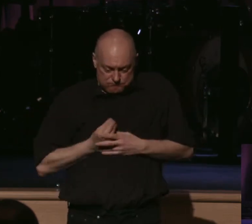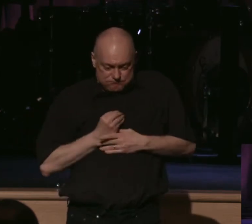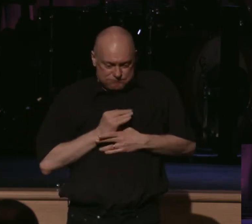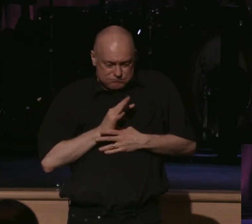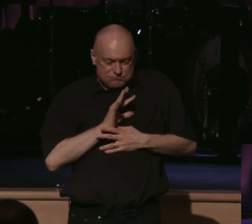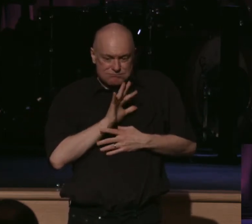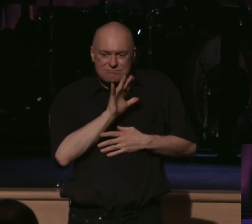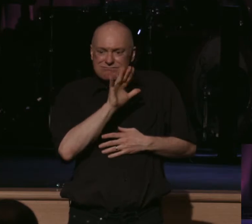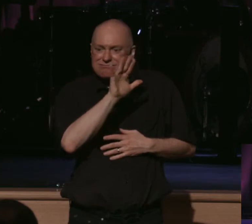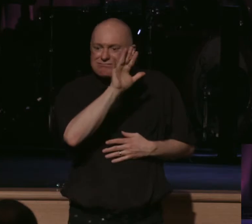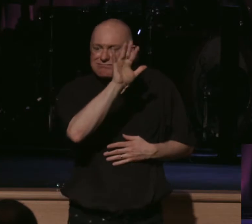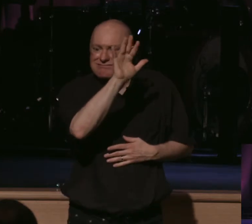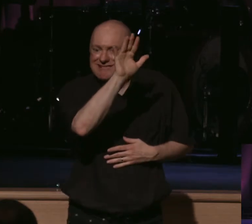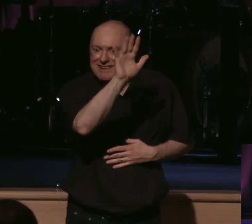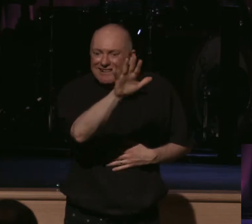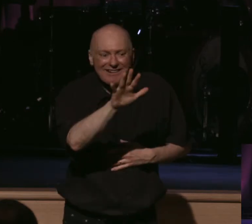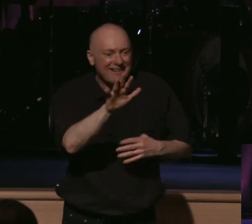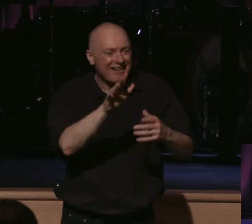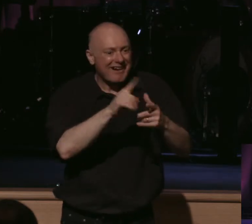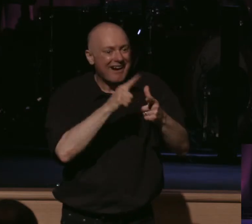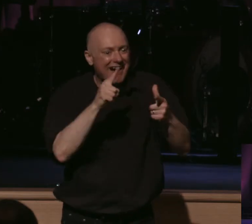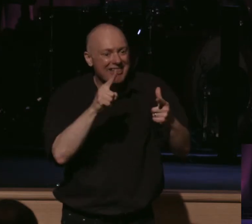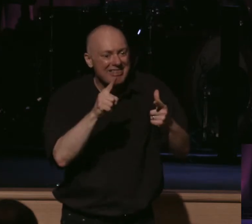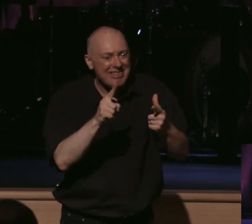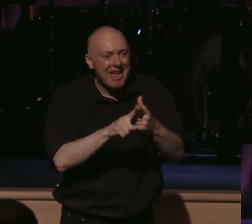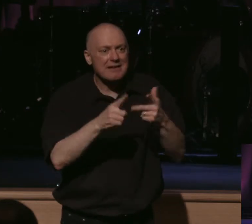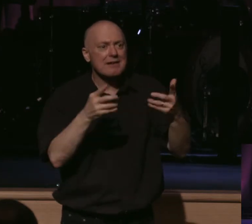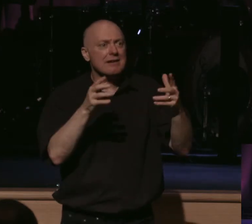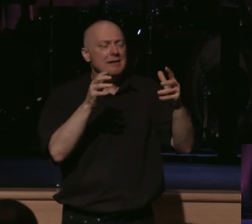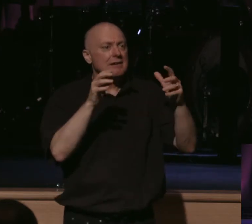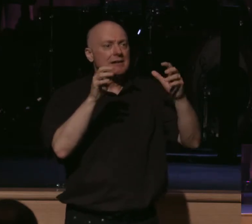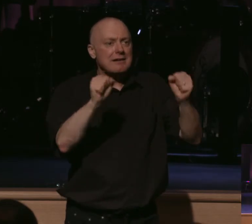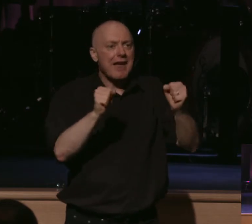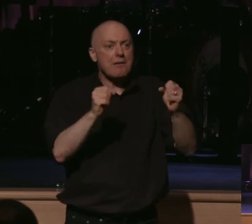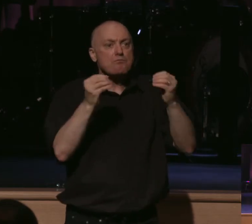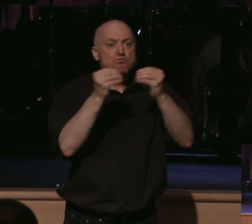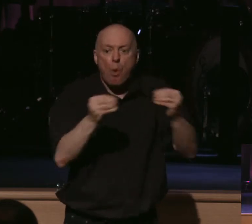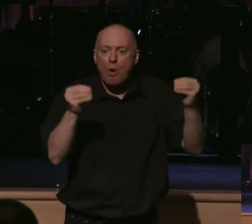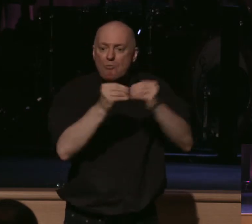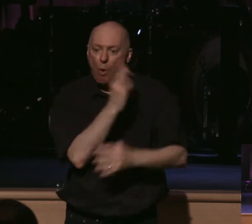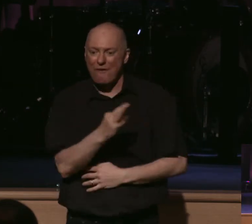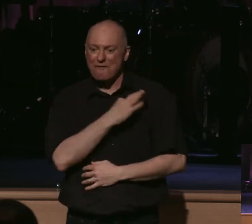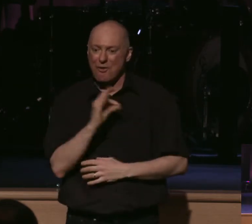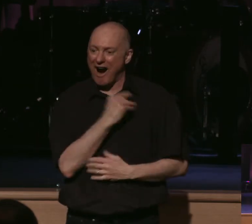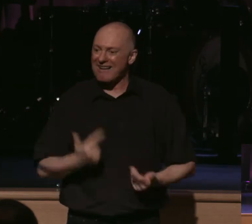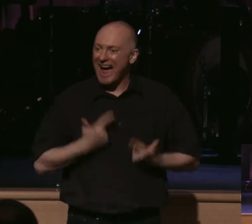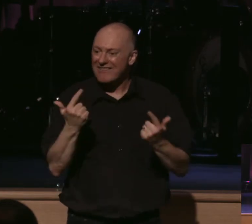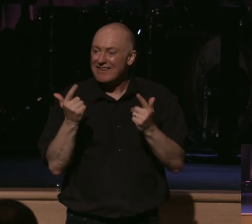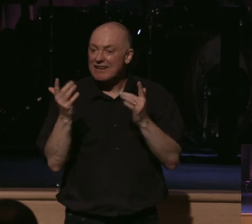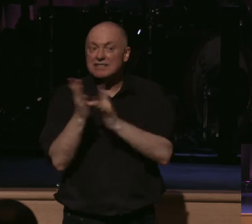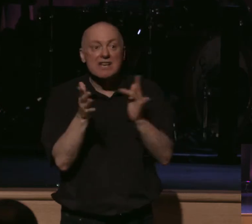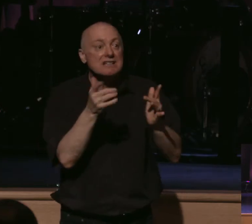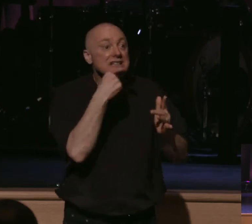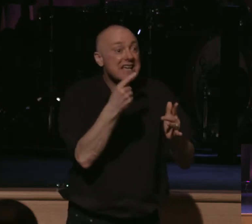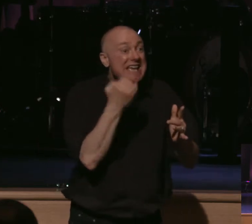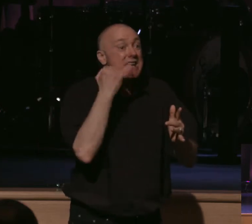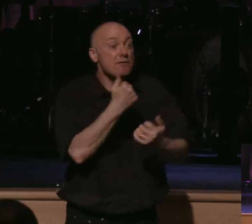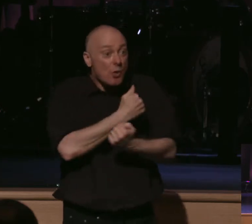from us, has the potential for hundreds of yields of fruit for our lives. So Jesus says, whoever loves his